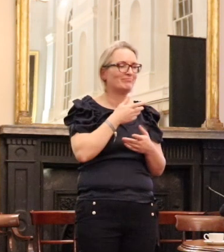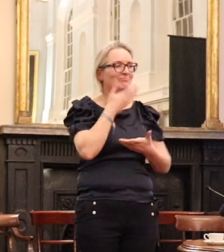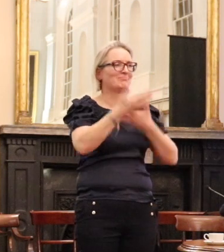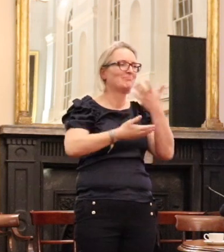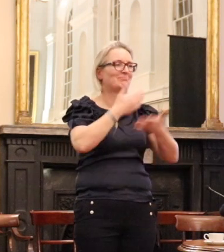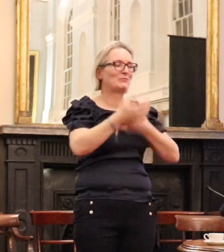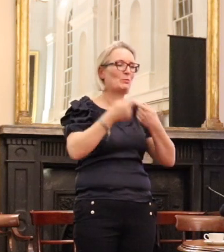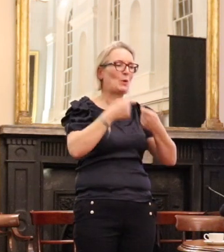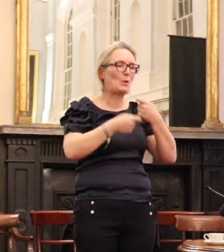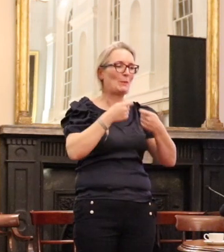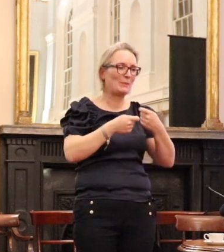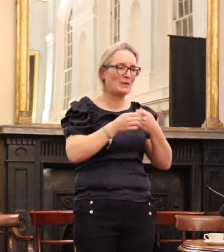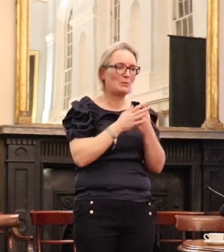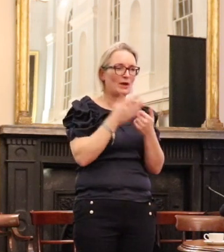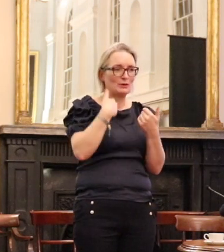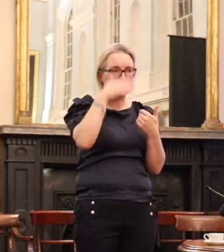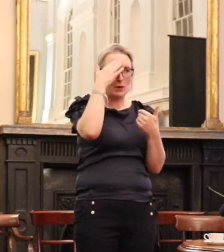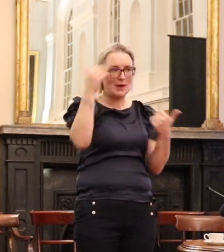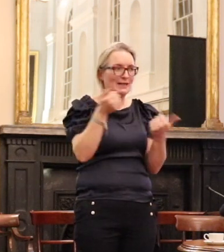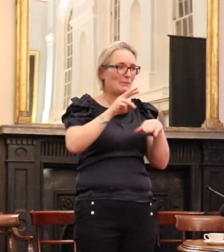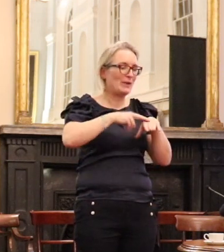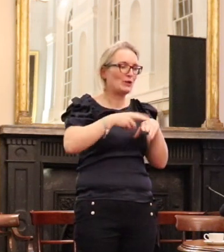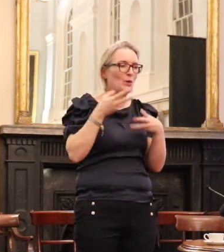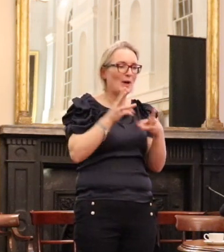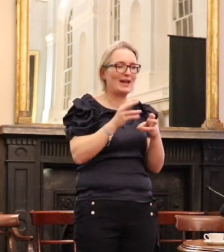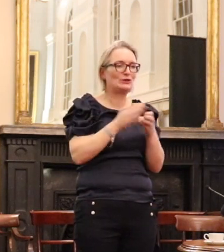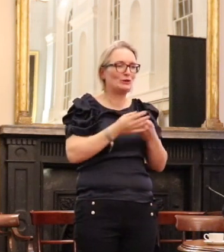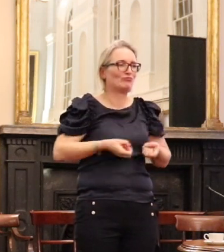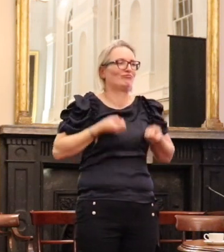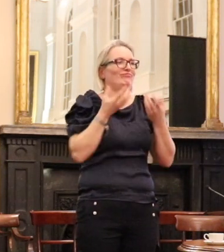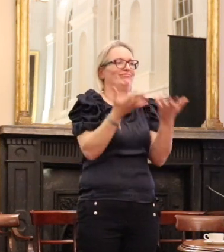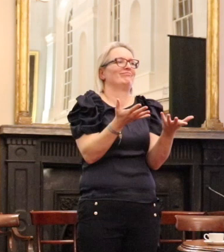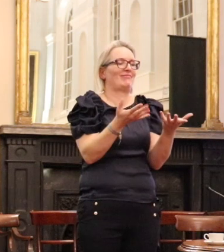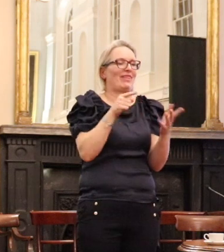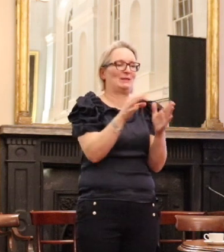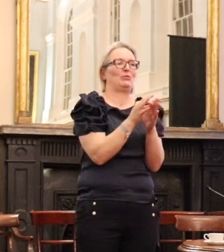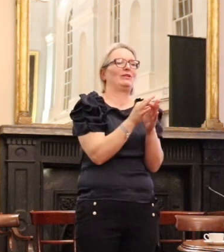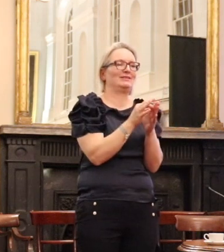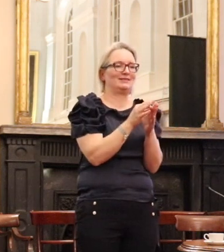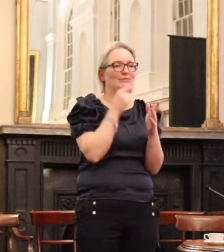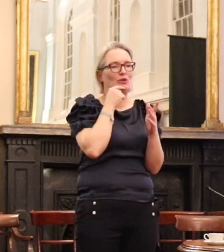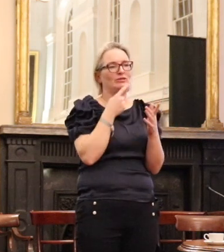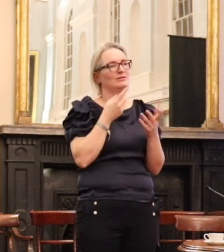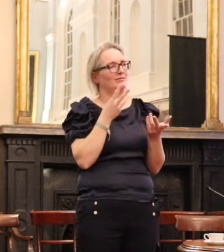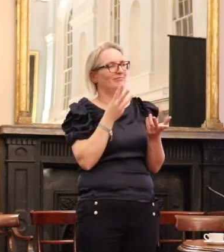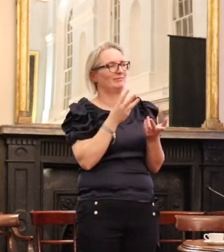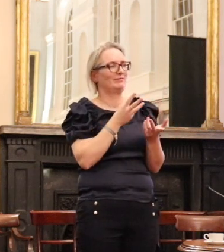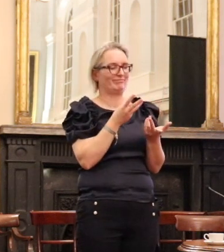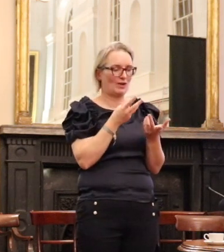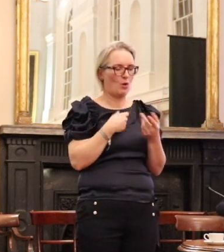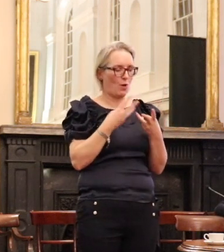but I don't know how to better manifestation of poetic wisdom to try and capture